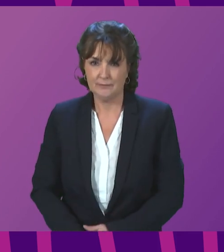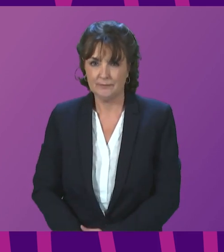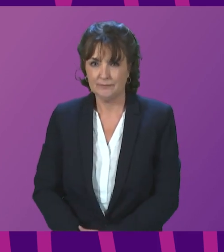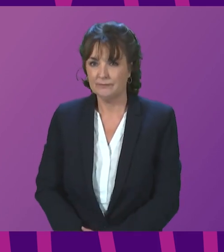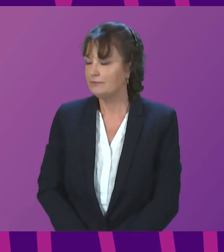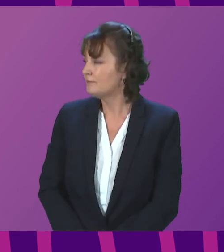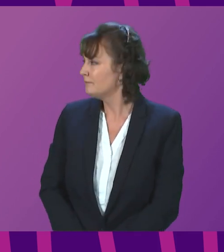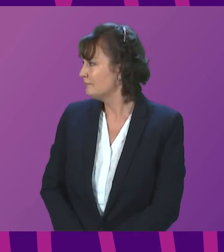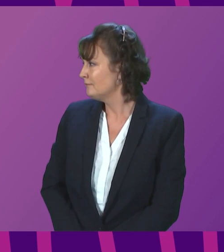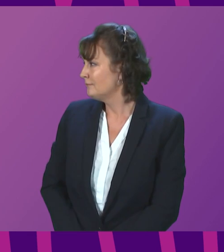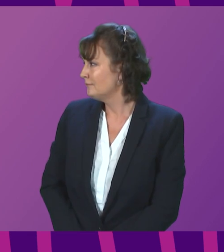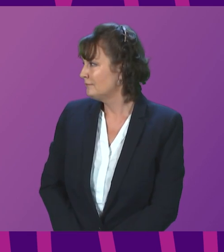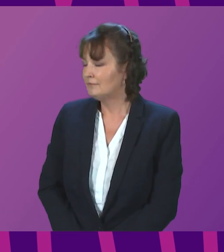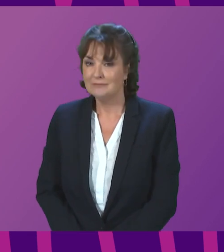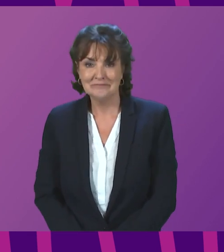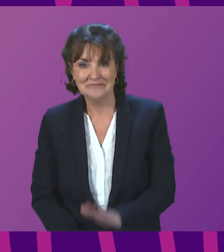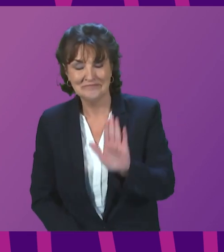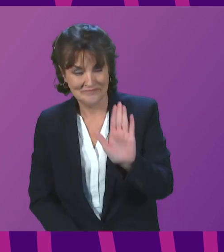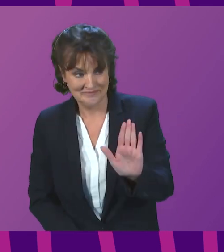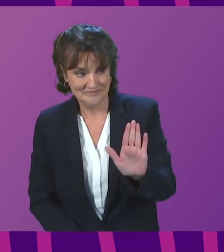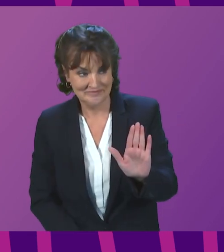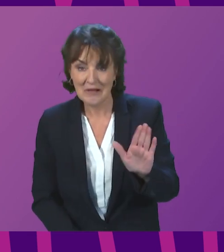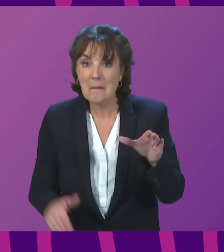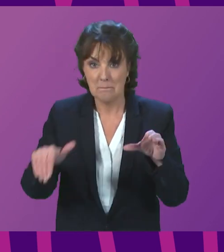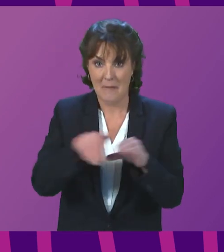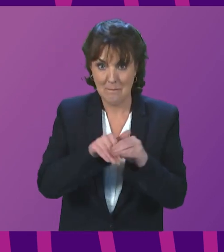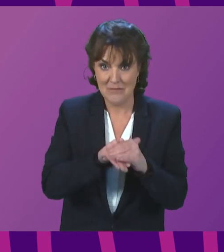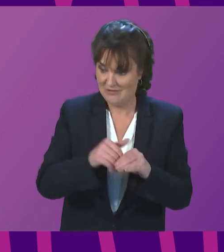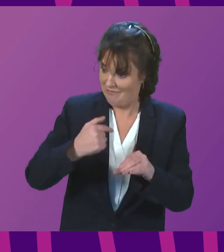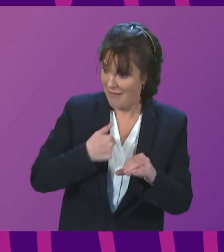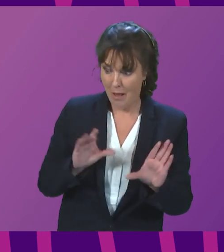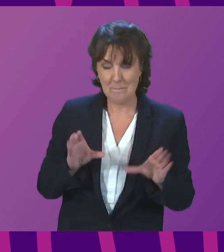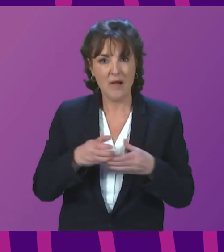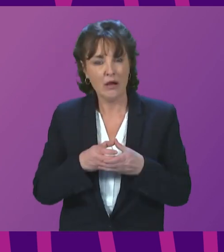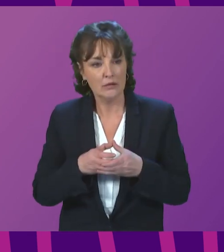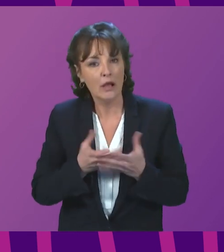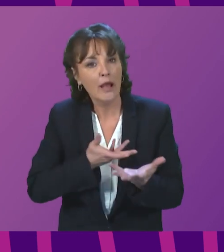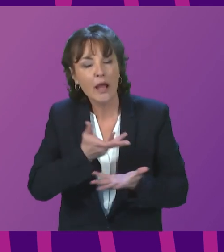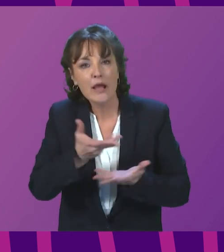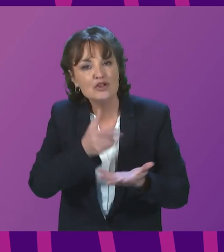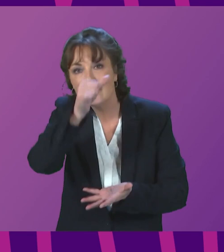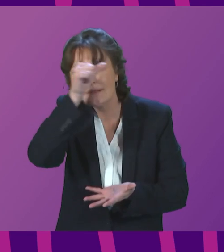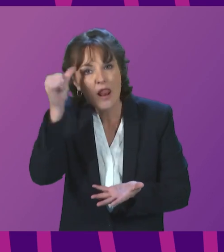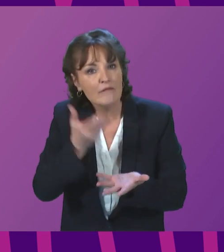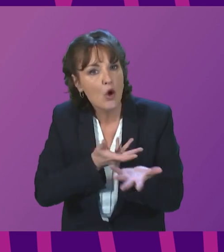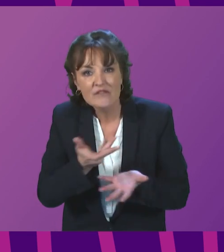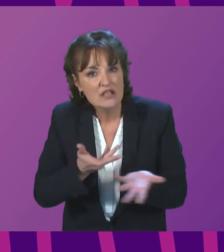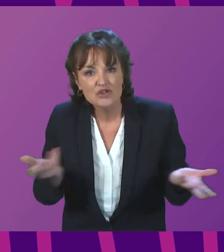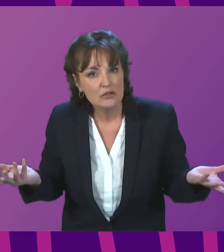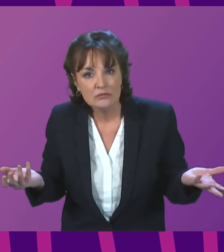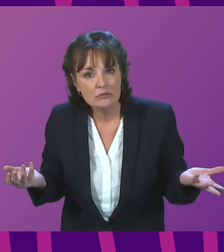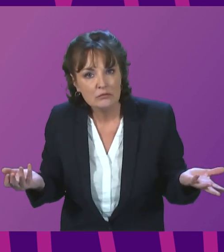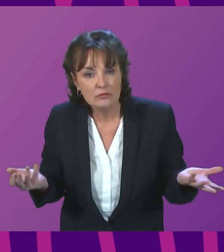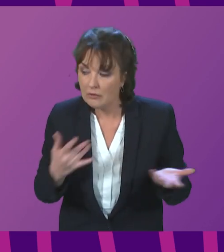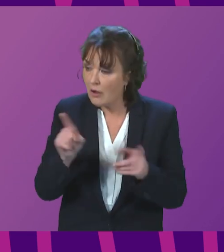party are engaging in an intelligent way about these issues, which I think is incumbent on all of us to do. In terms of Ian Blackford's comment,